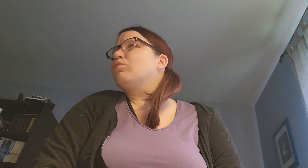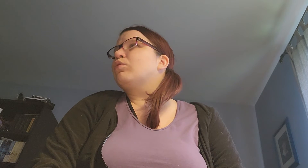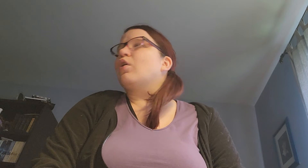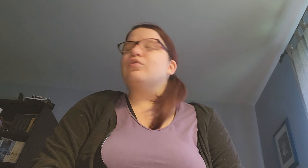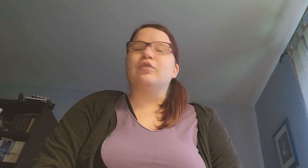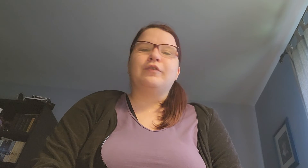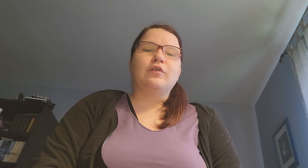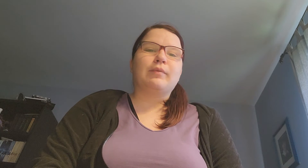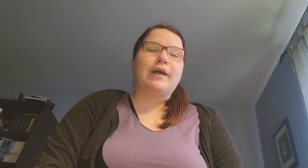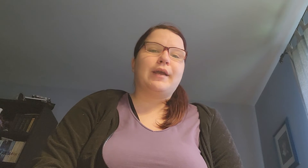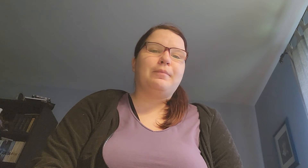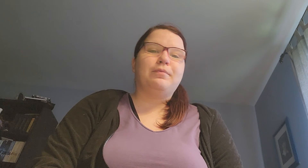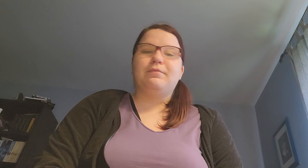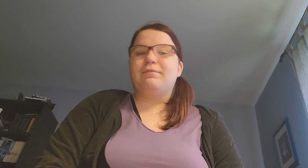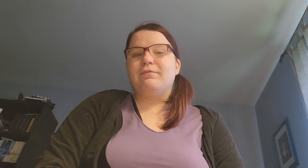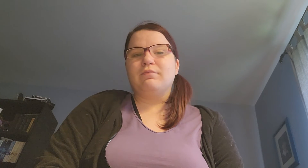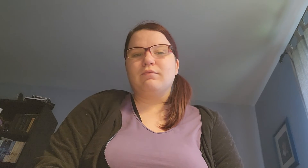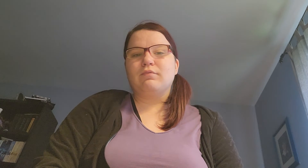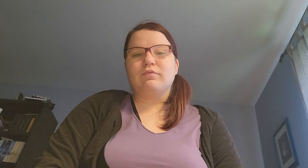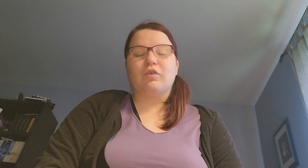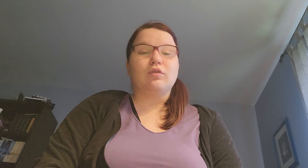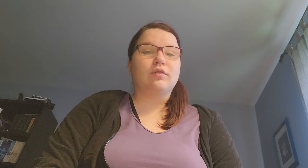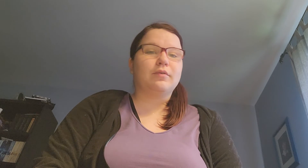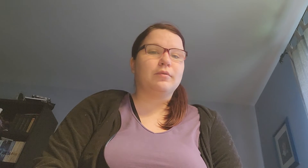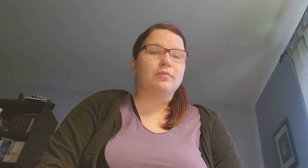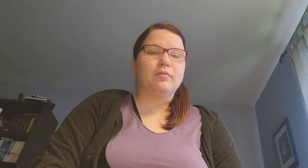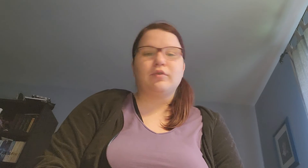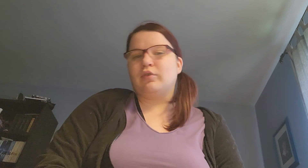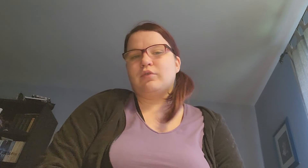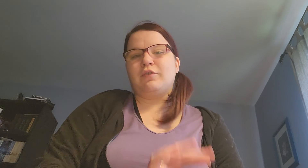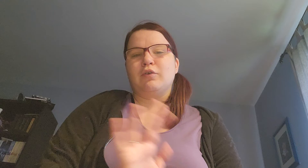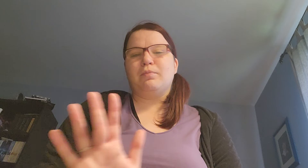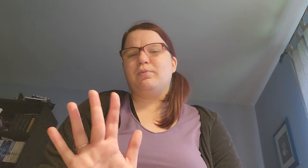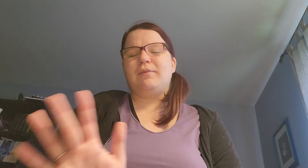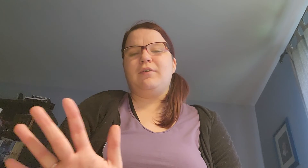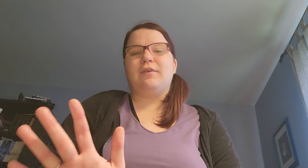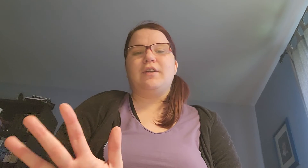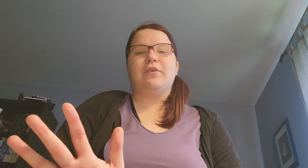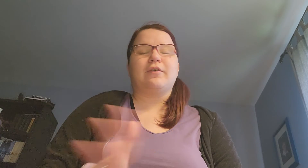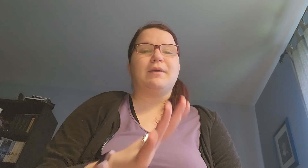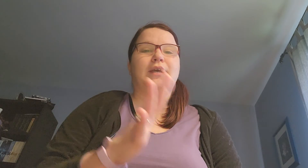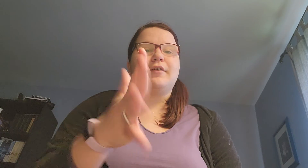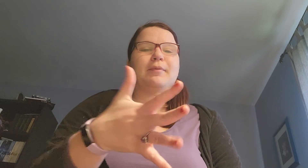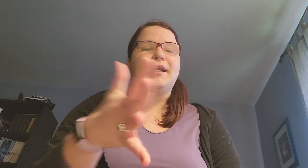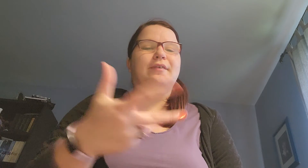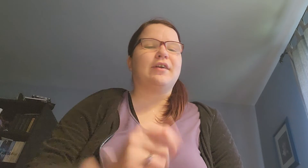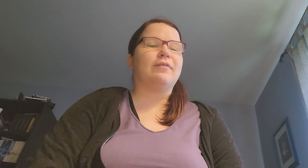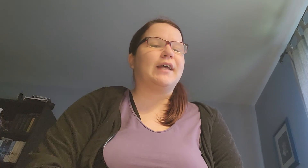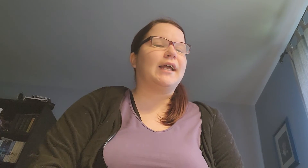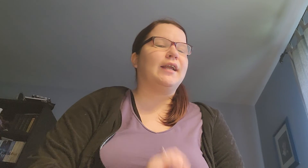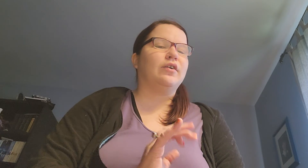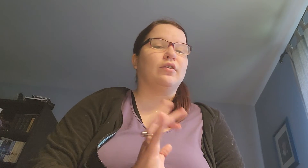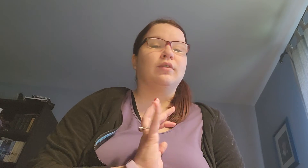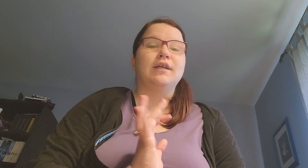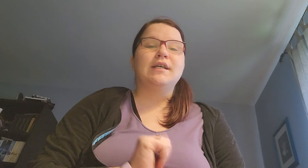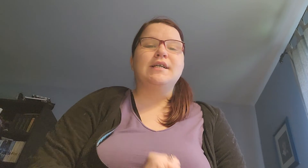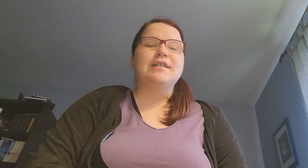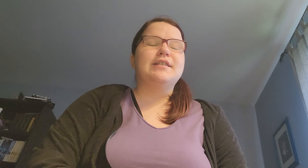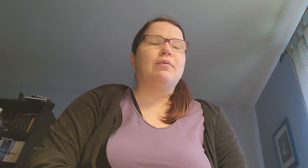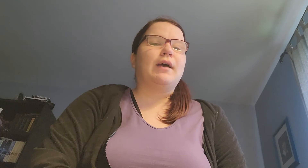Go to a few of my... For... A few previous videos of me explaining stuff and that. And you'll... See why